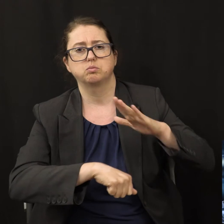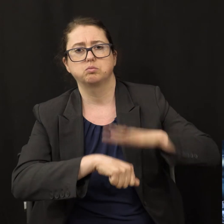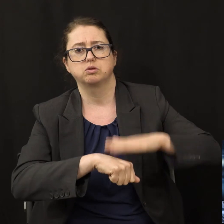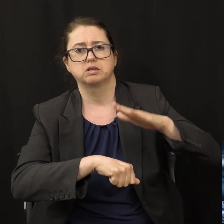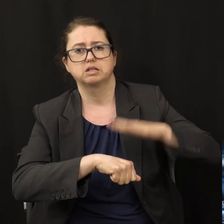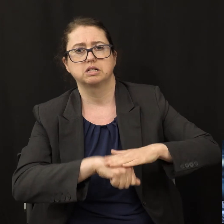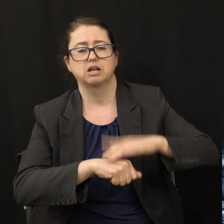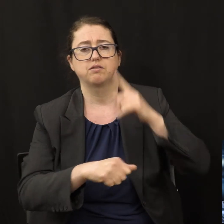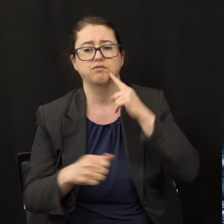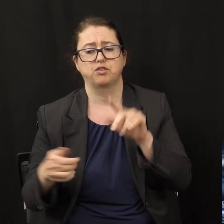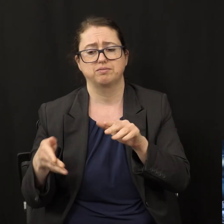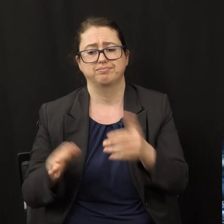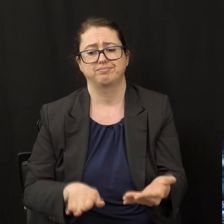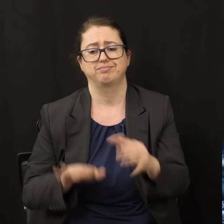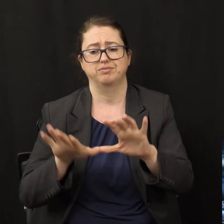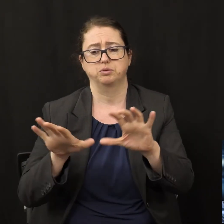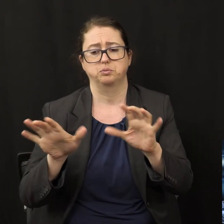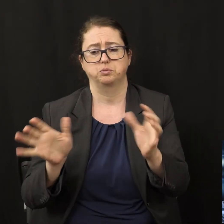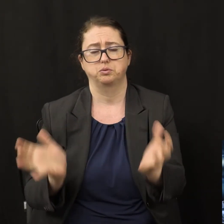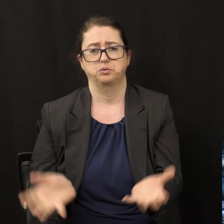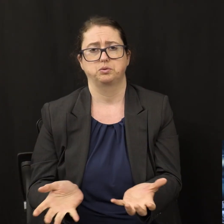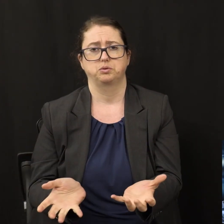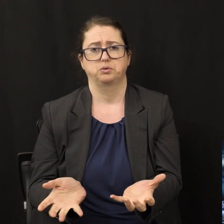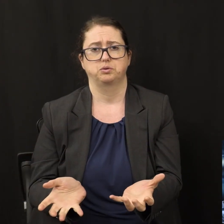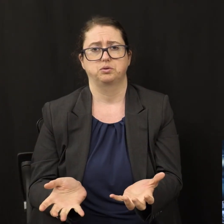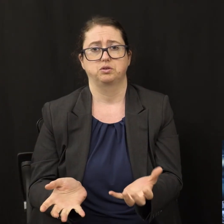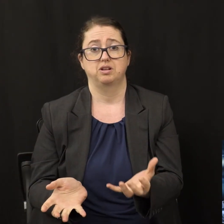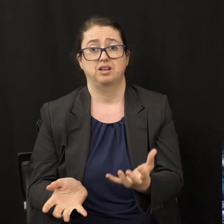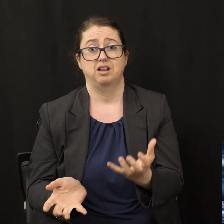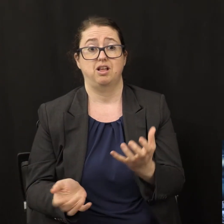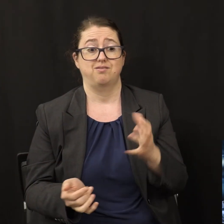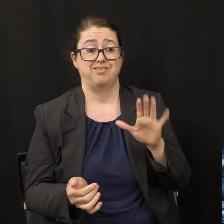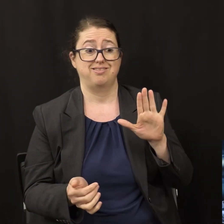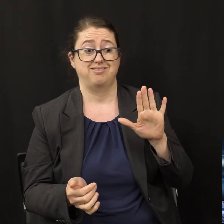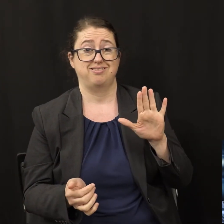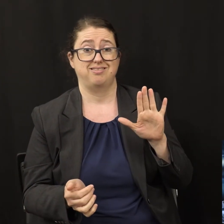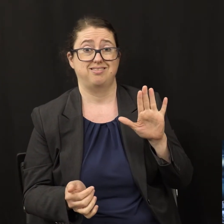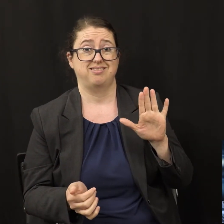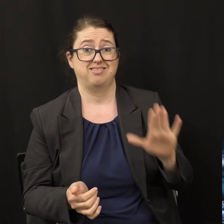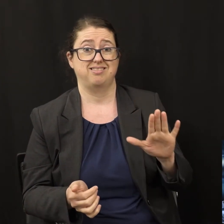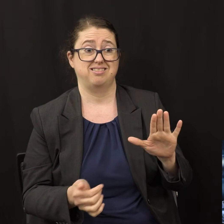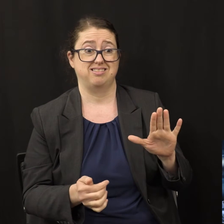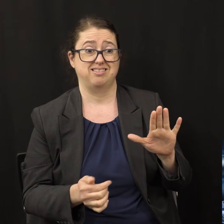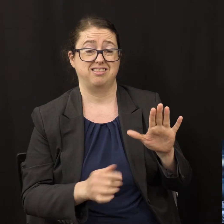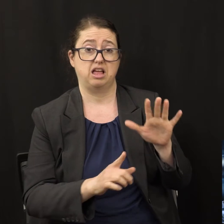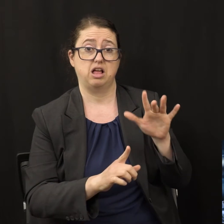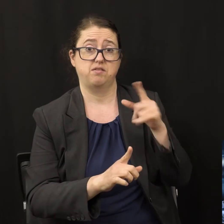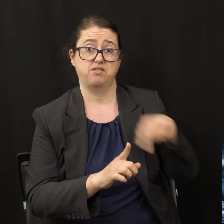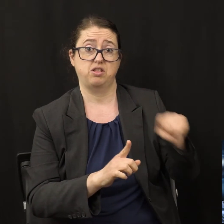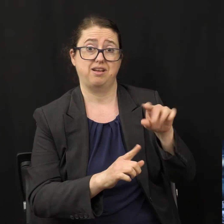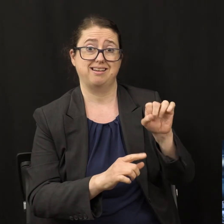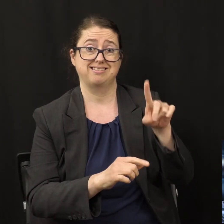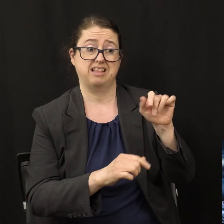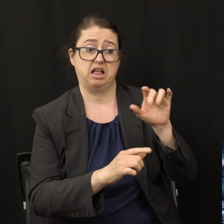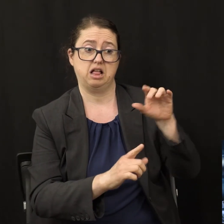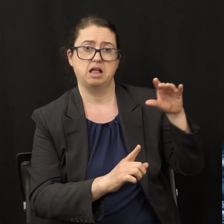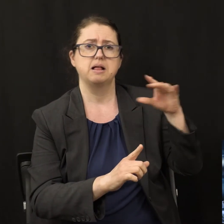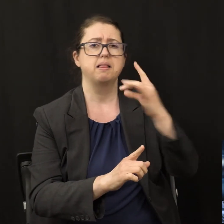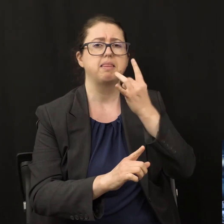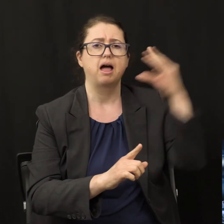perishing world. On them is shining wonderful light from the Word of God. They have